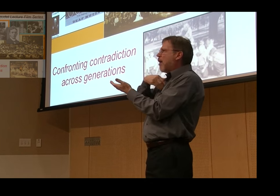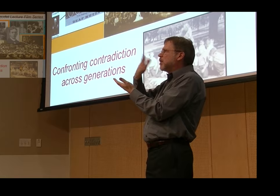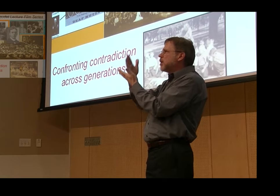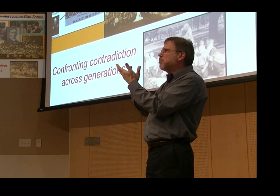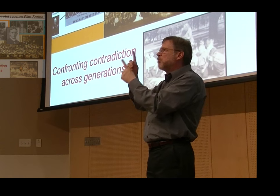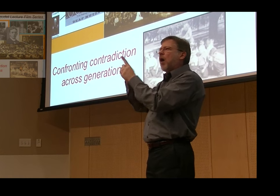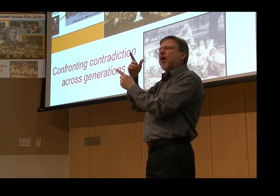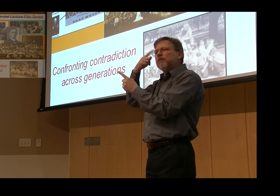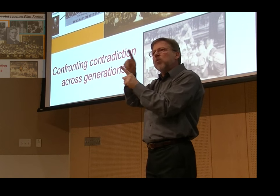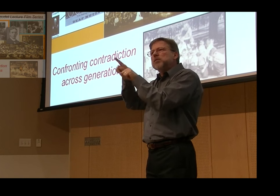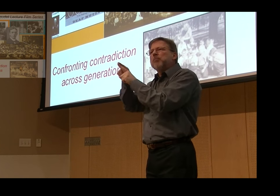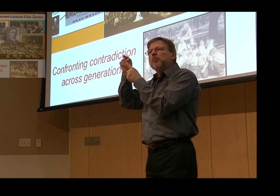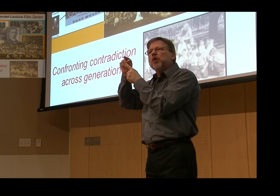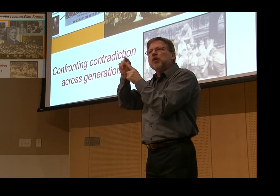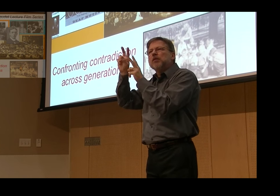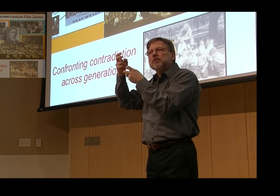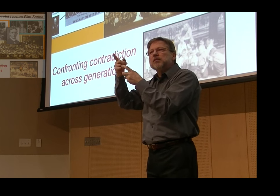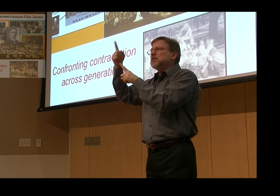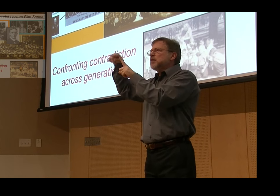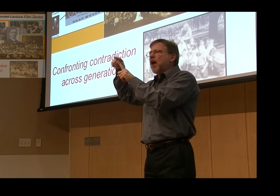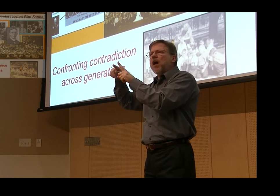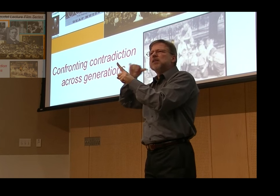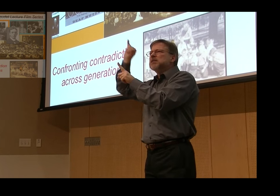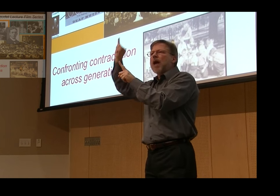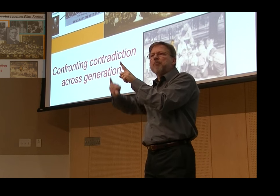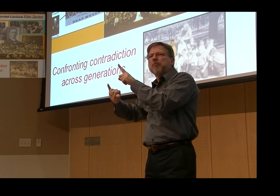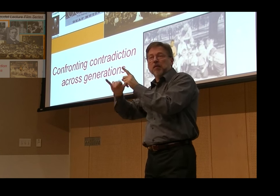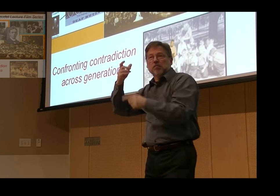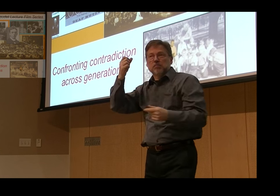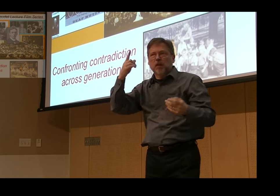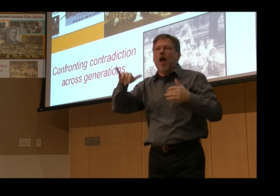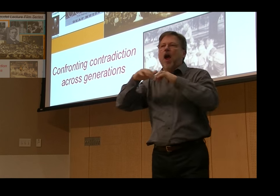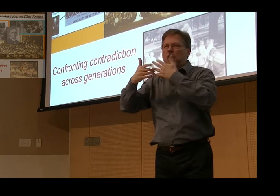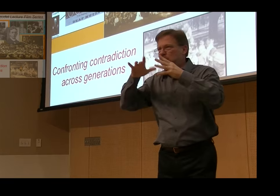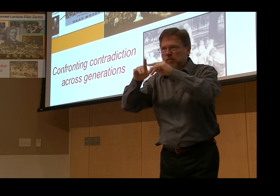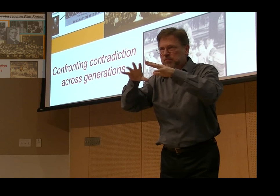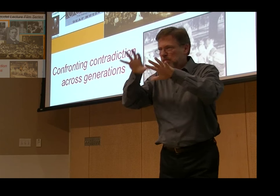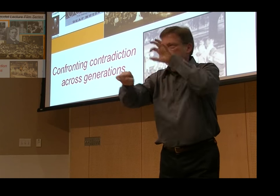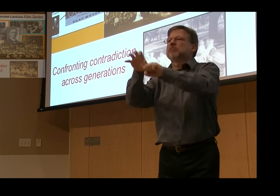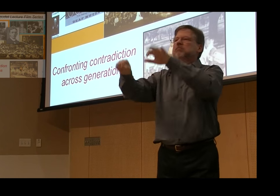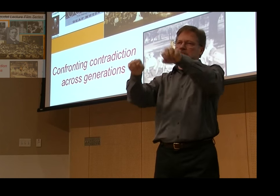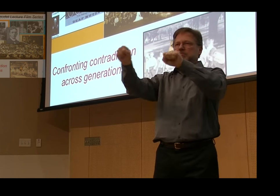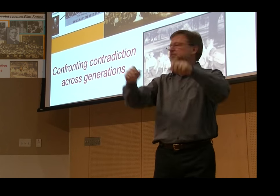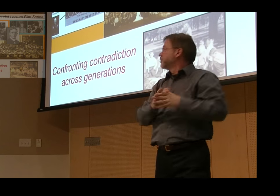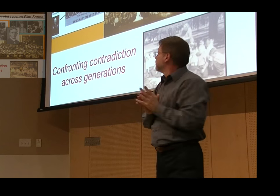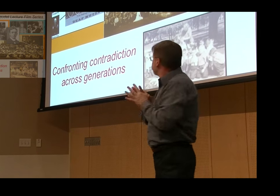distinguish each generation and what their signs were for the same concept, and identify